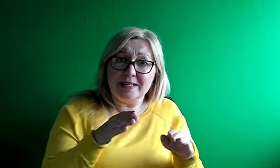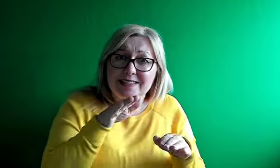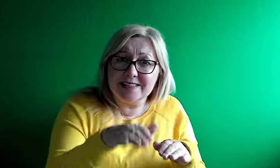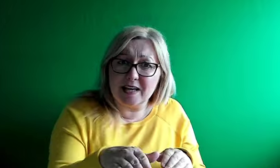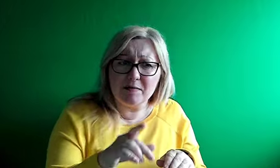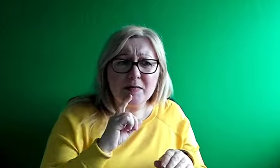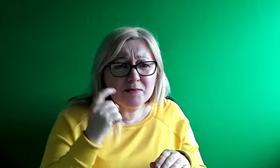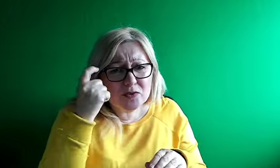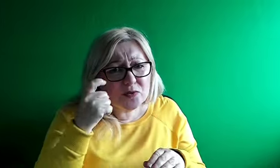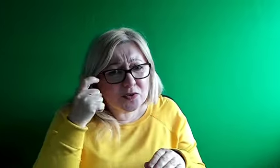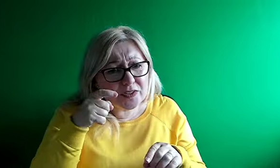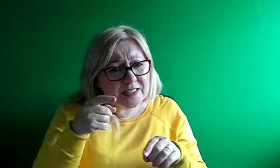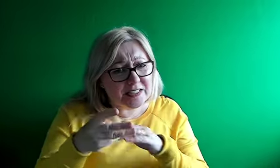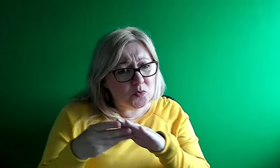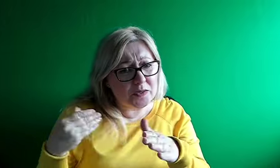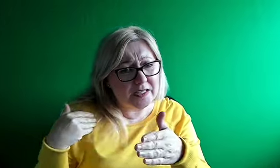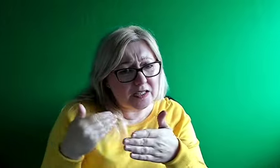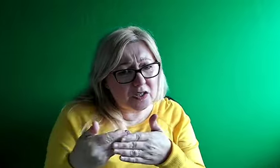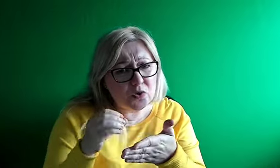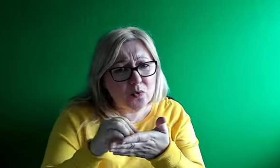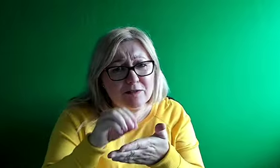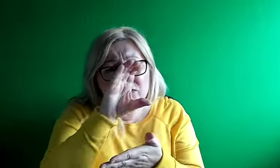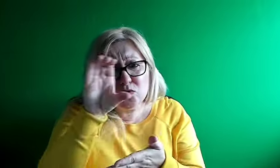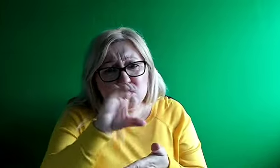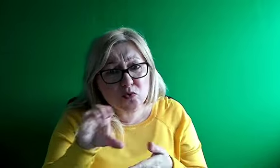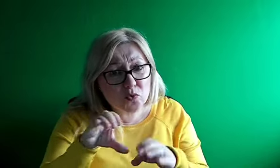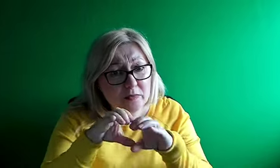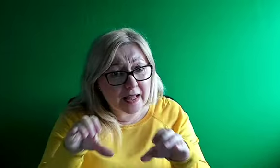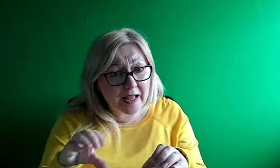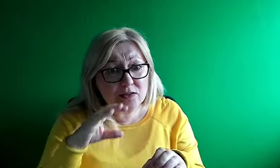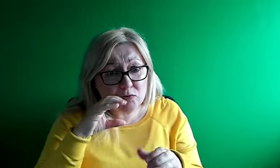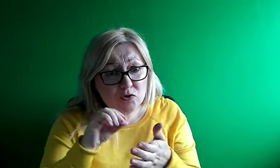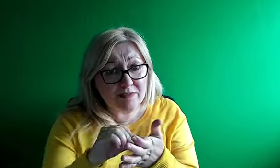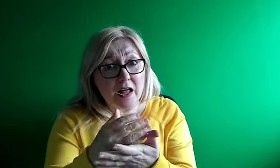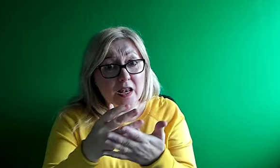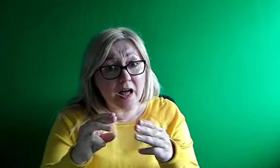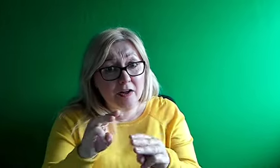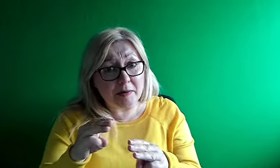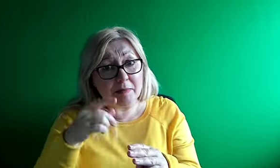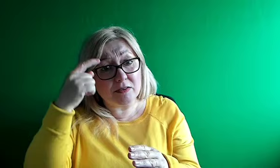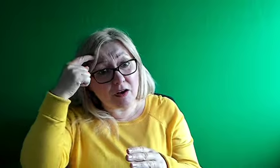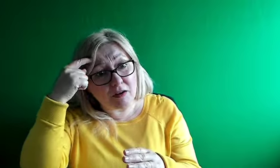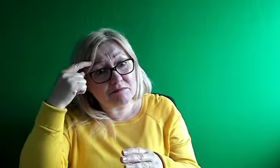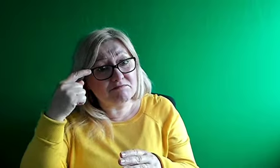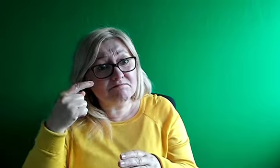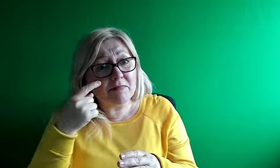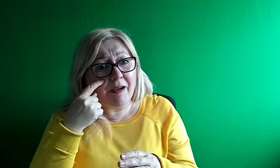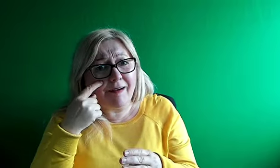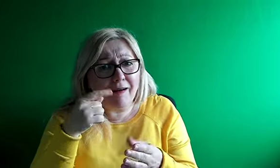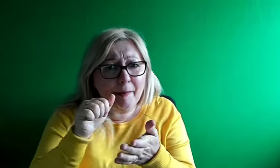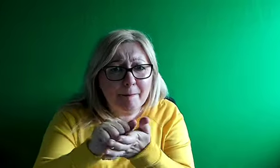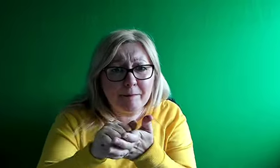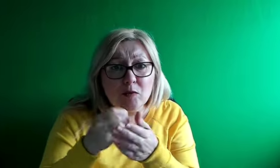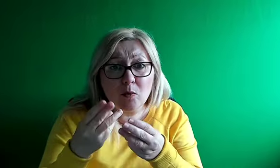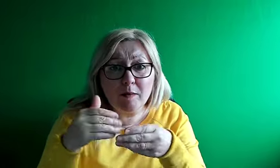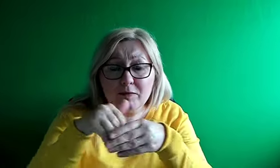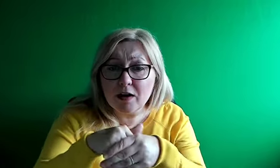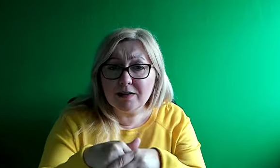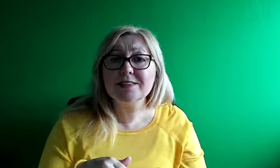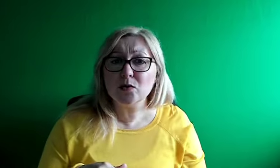recruitment for it, and was that... Yeah, absolutely, so I'm running a course in June, I'm beginning a course, and thankfully, so